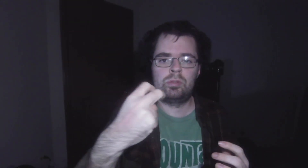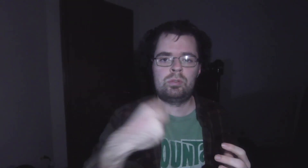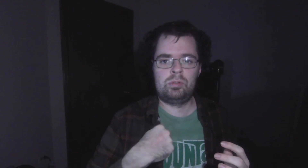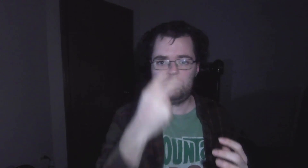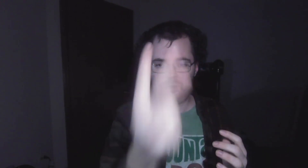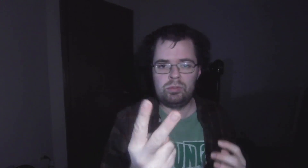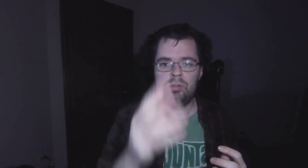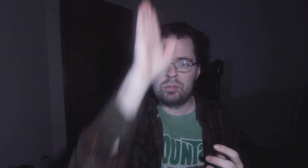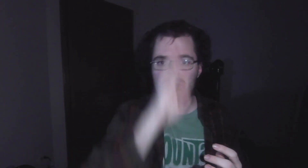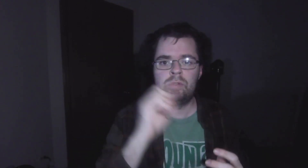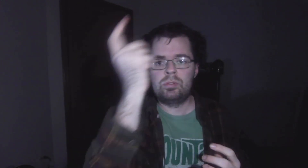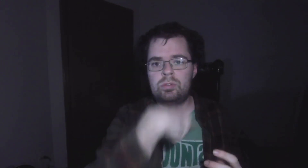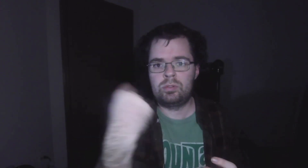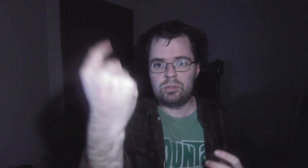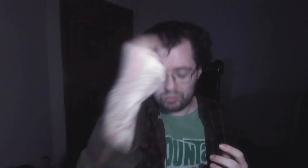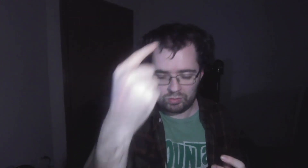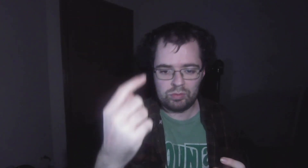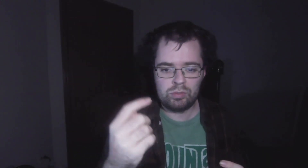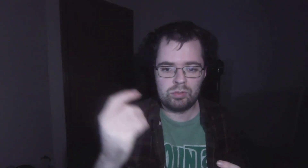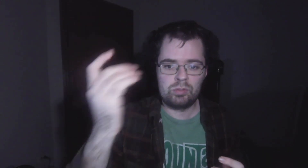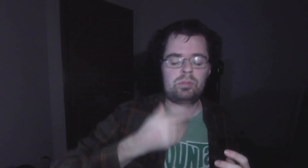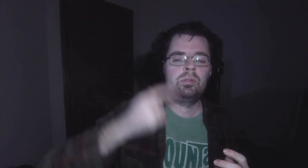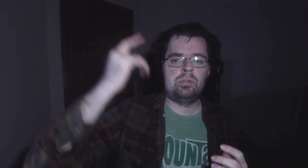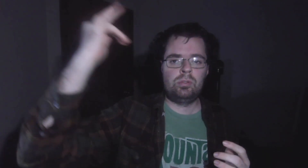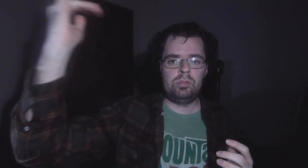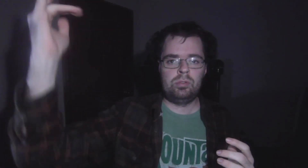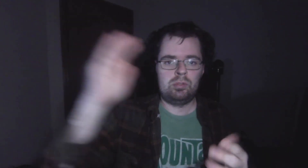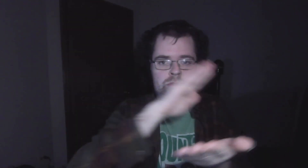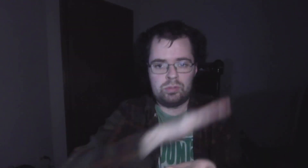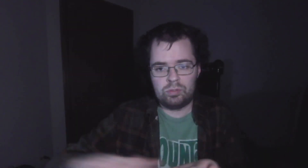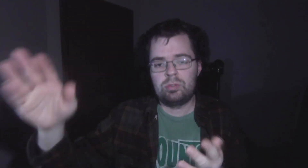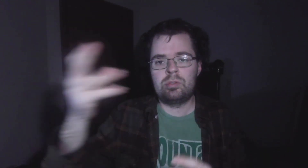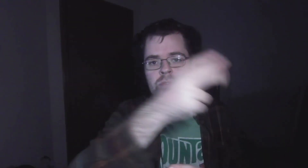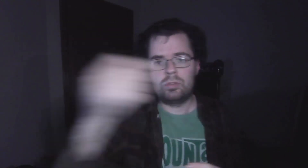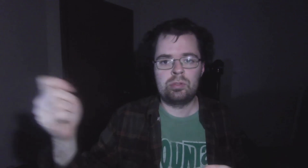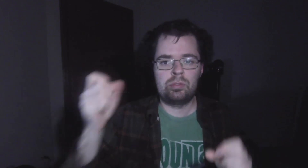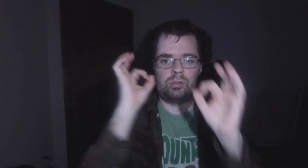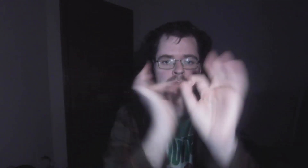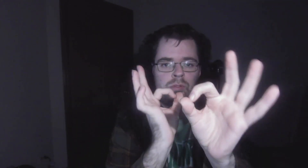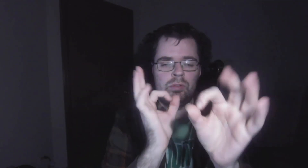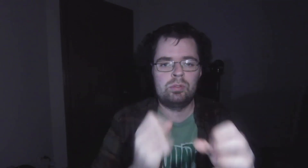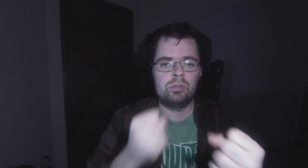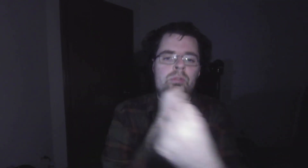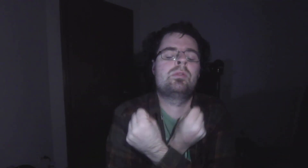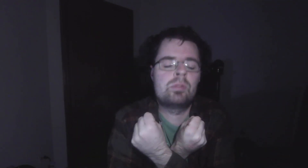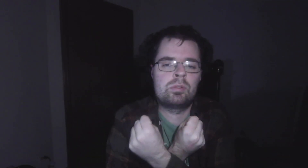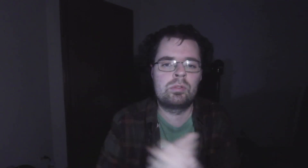I see God's face, shining pure and perfect love when I